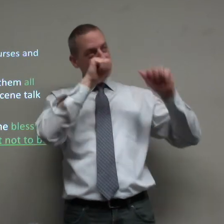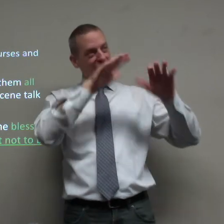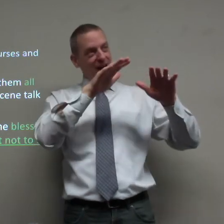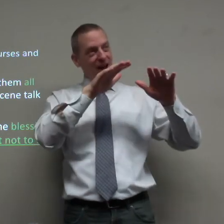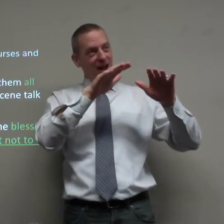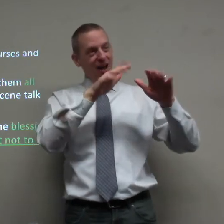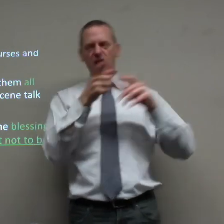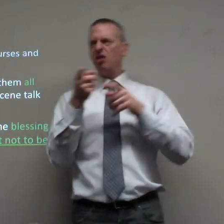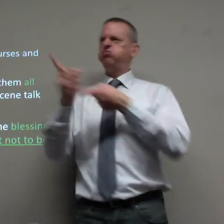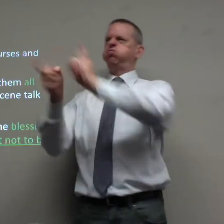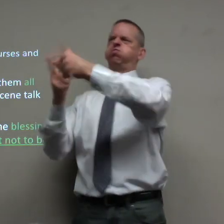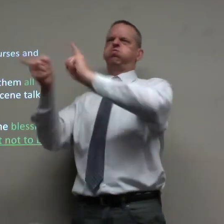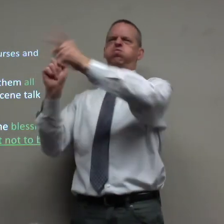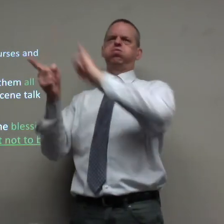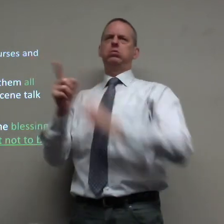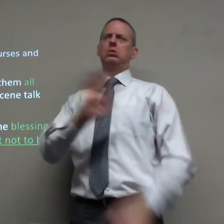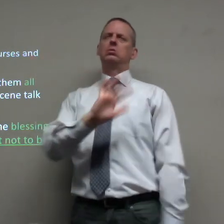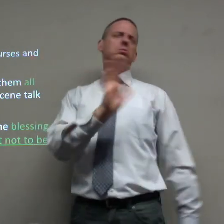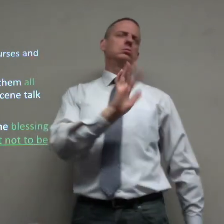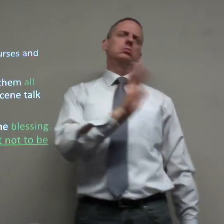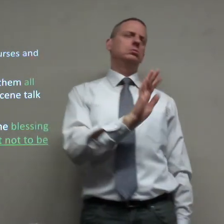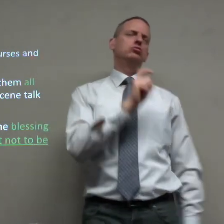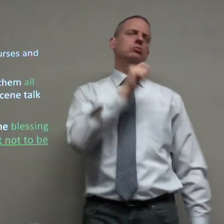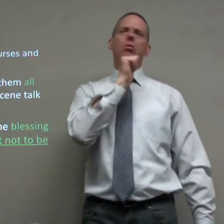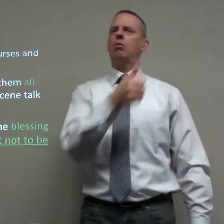we can't have two faces the